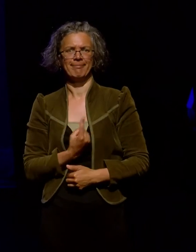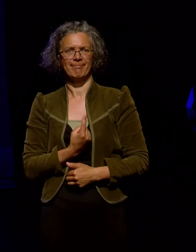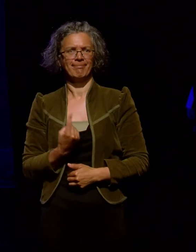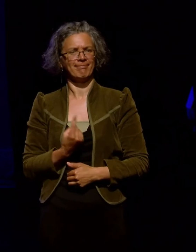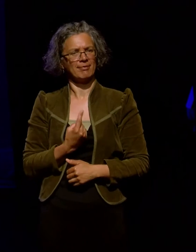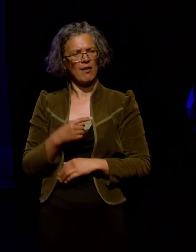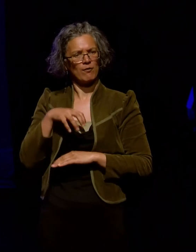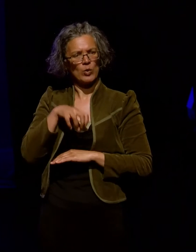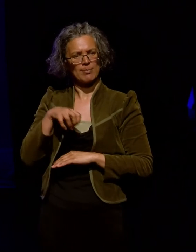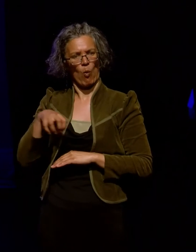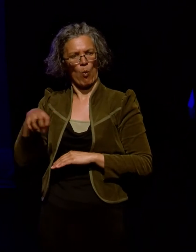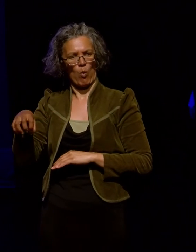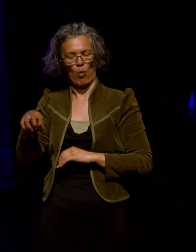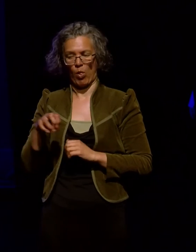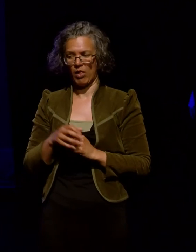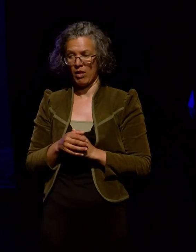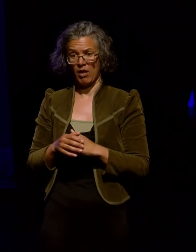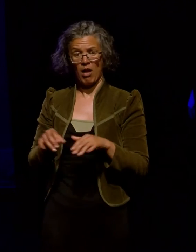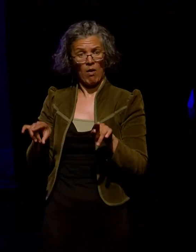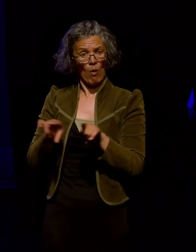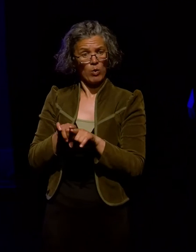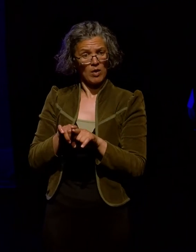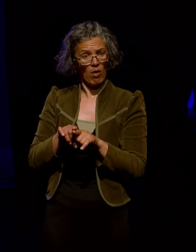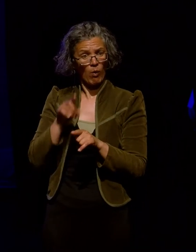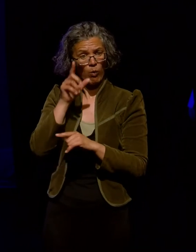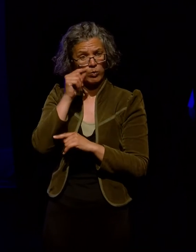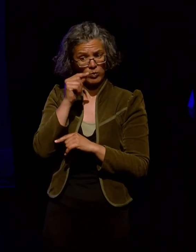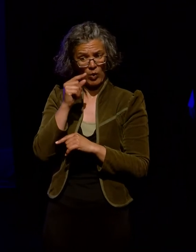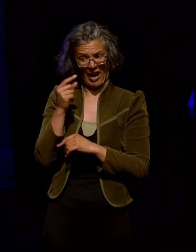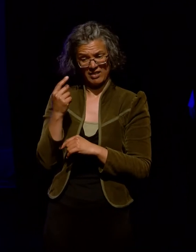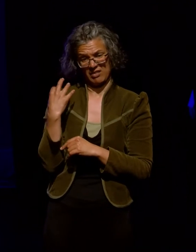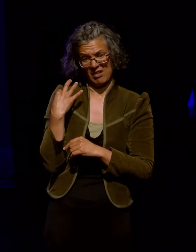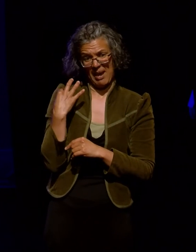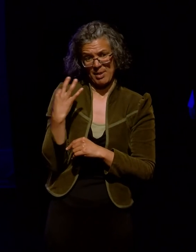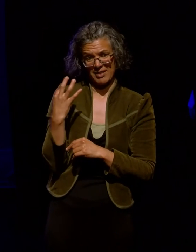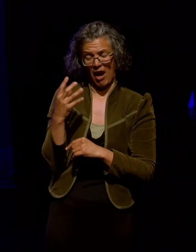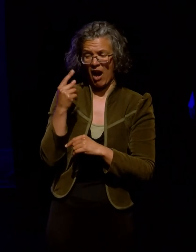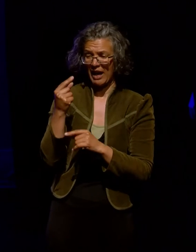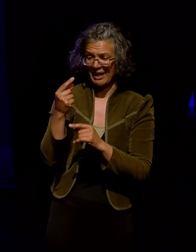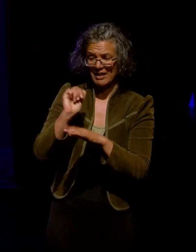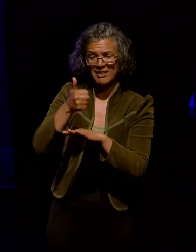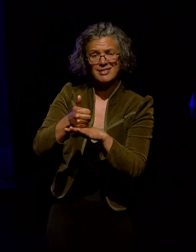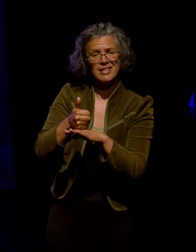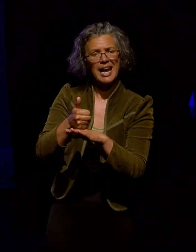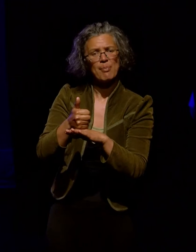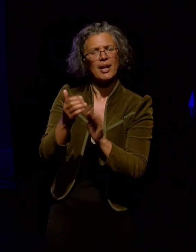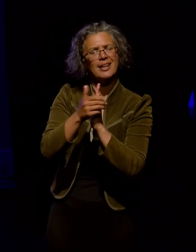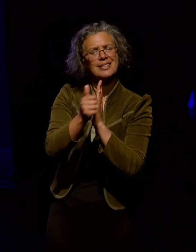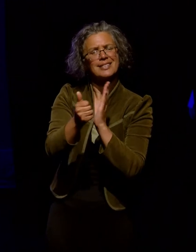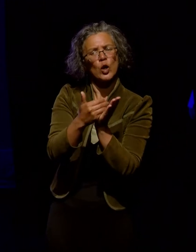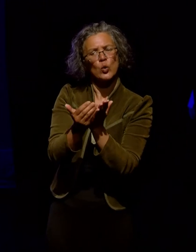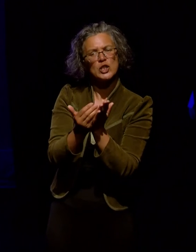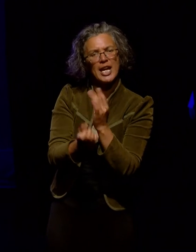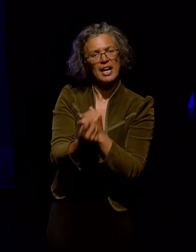Further opportunities exist for scheduling by the ambassador of Skillshare events as well as ongoing